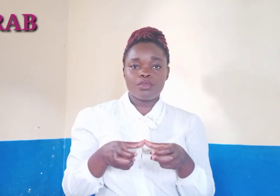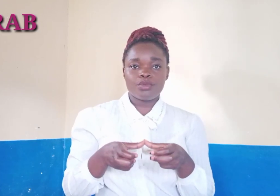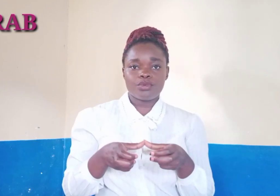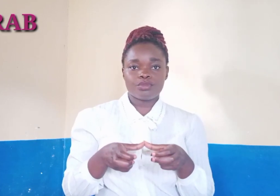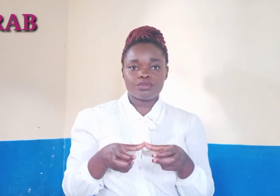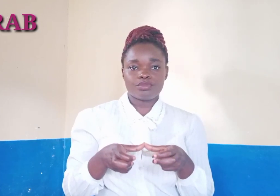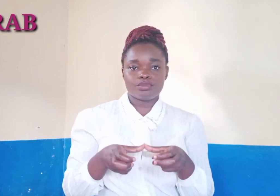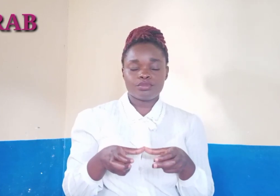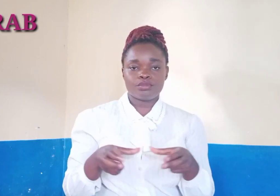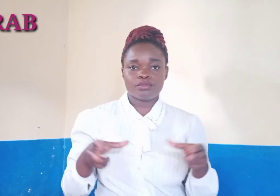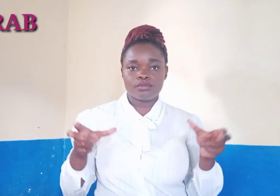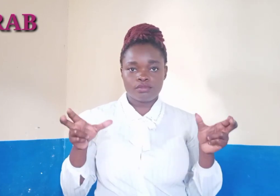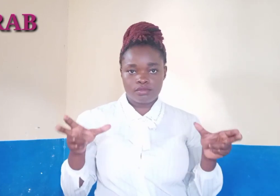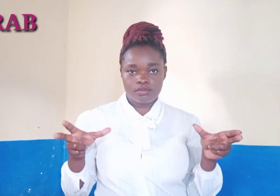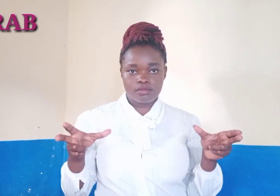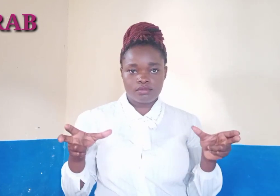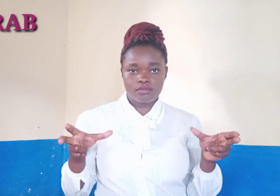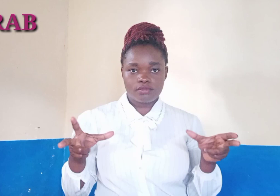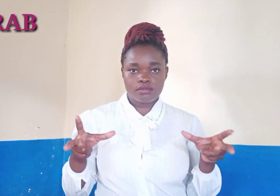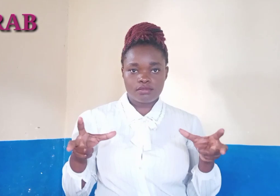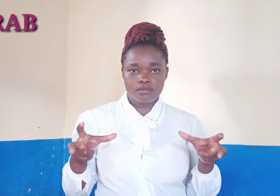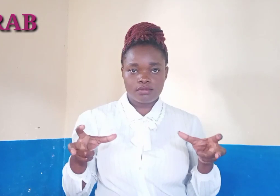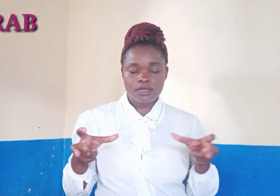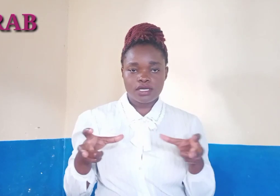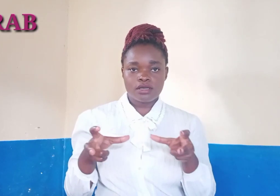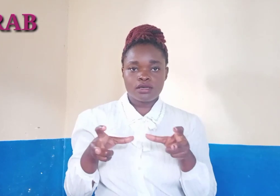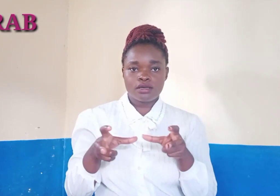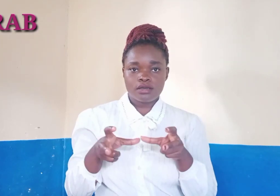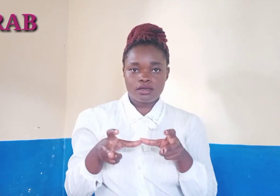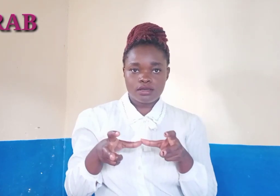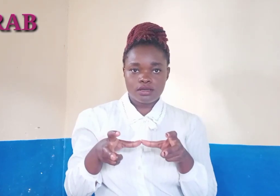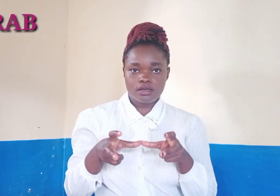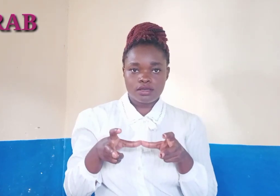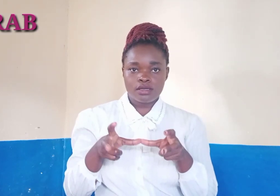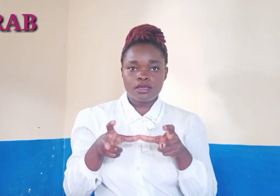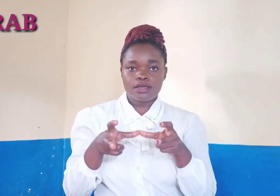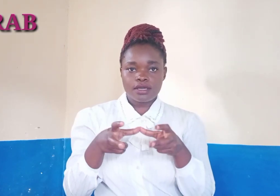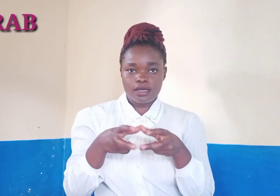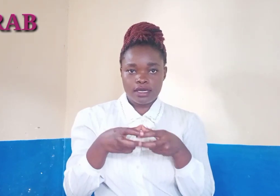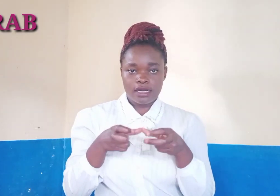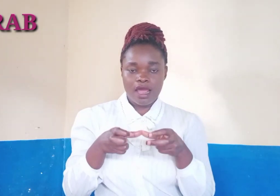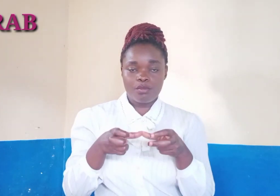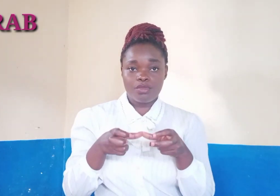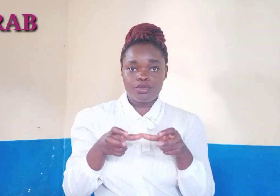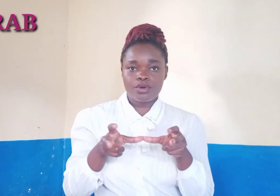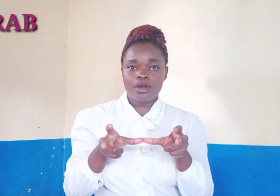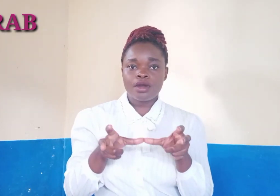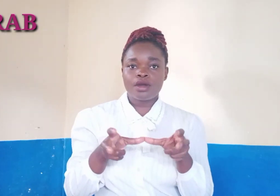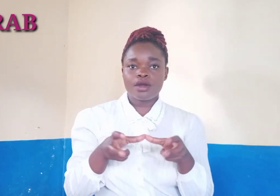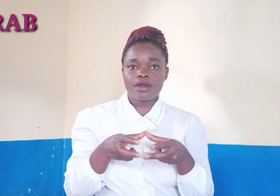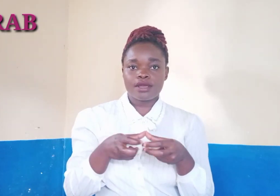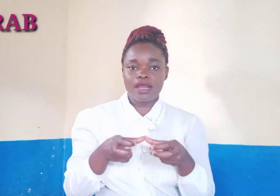crab crab